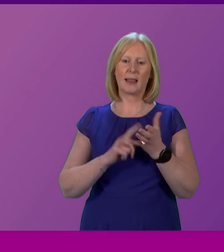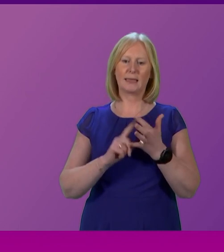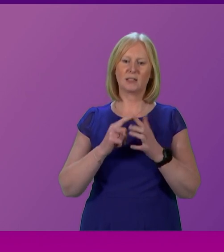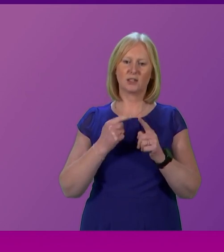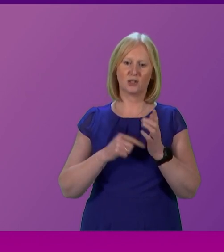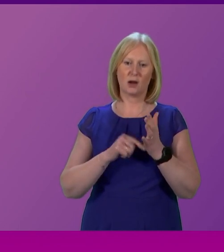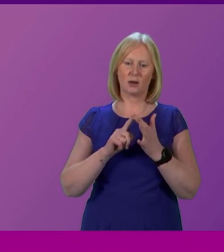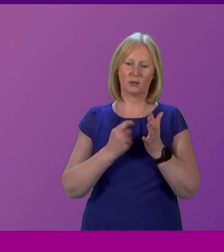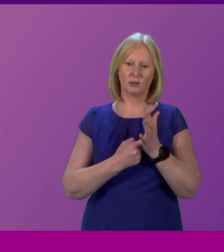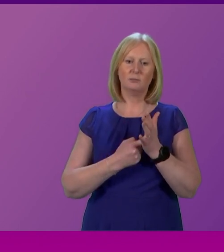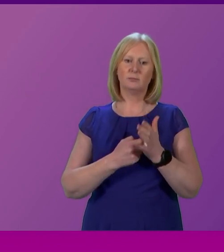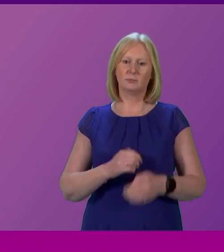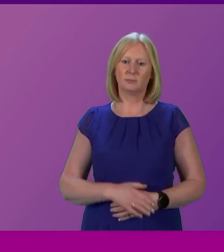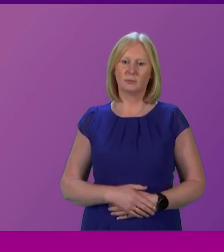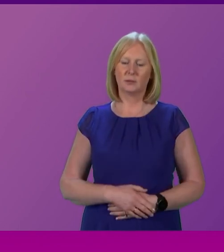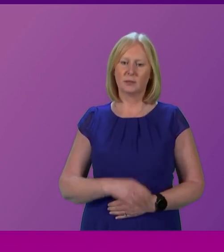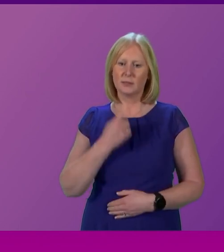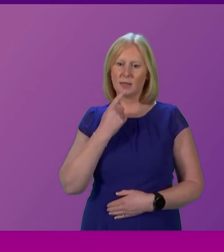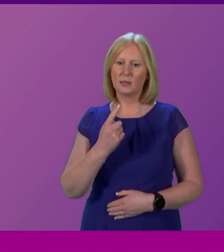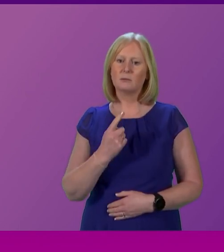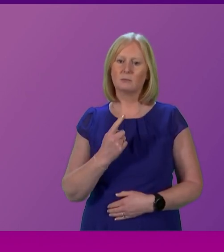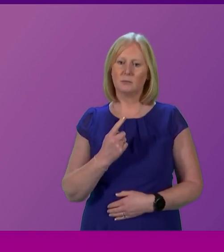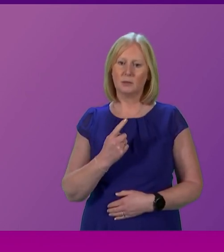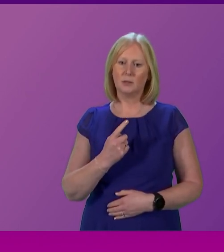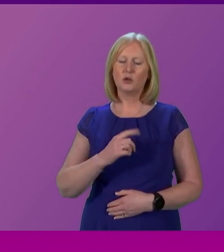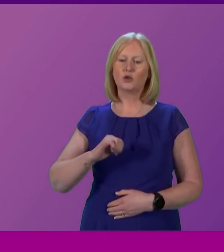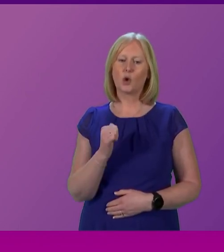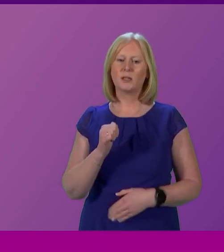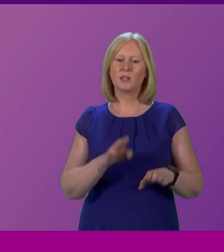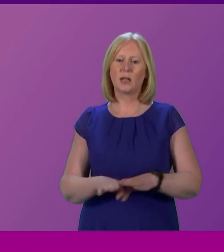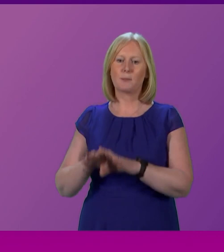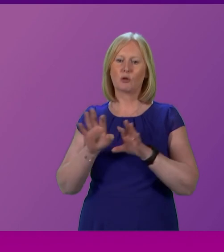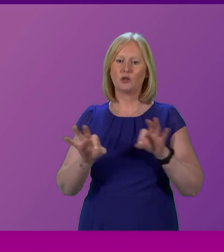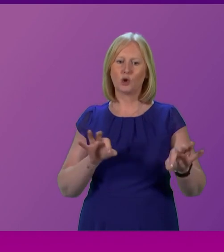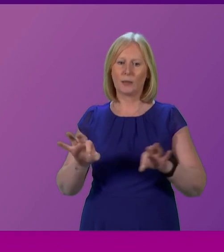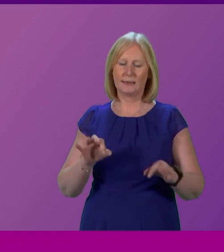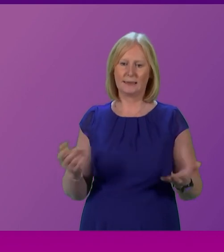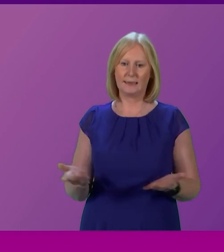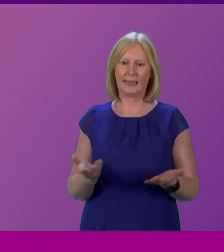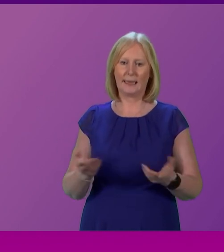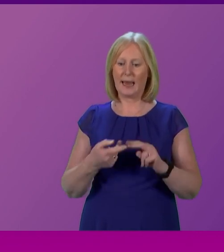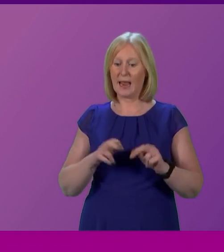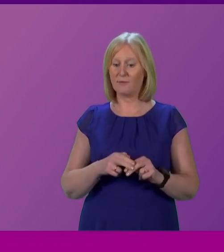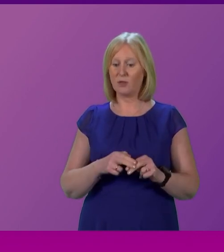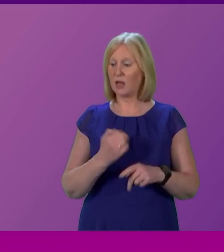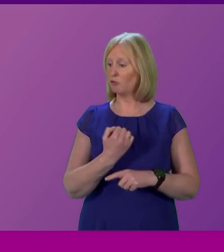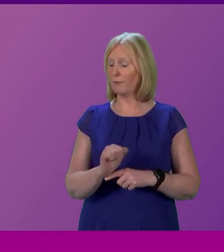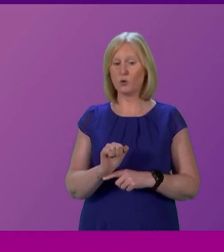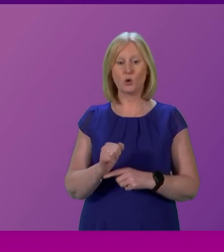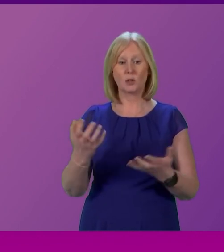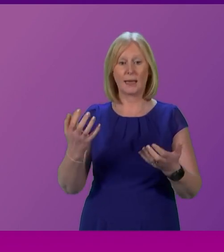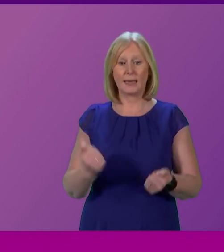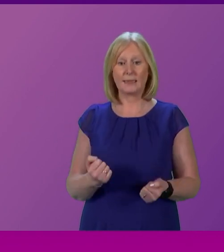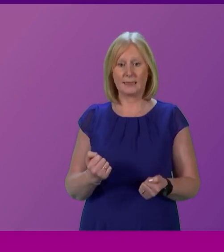to block a debate in this place about Scotland's democratic choice today, if they refuse to accept the result